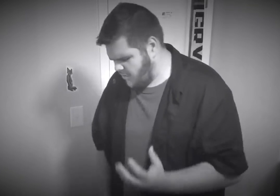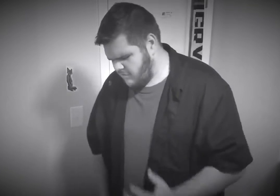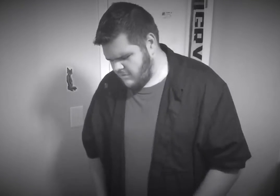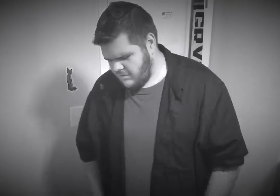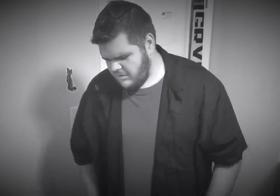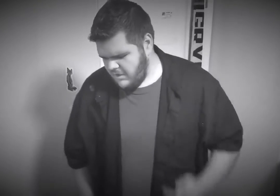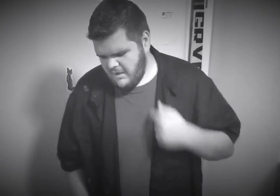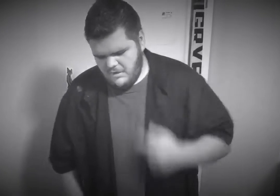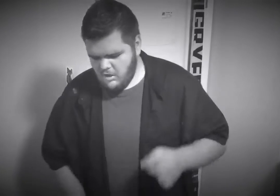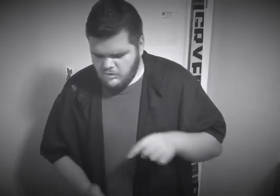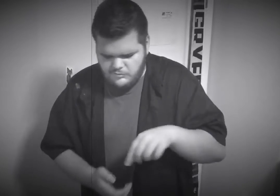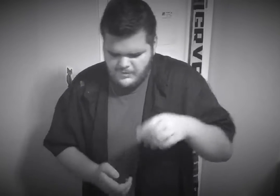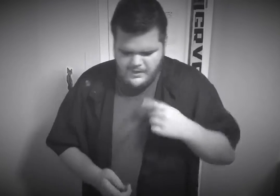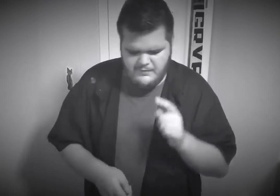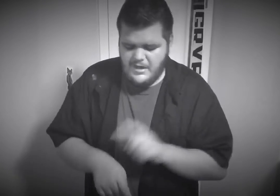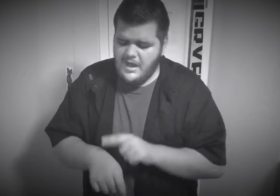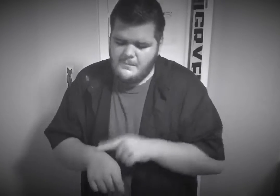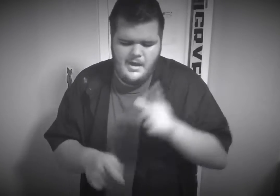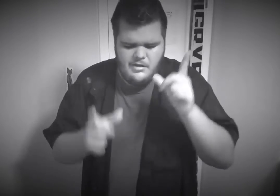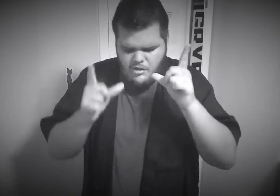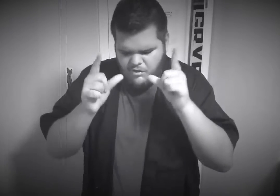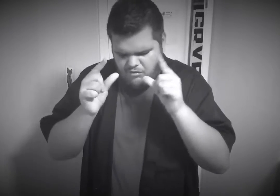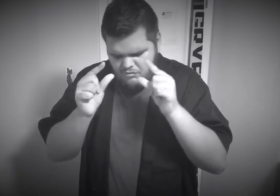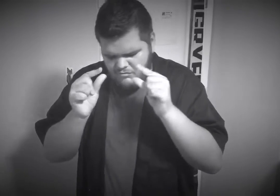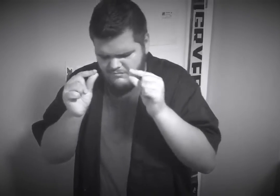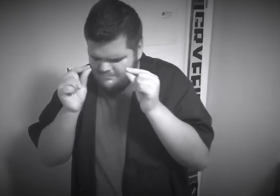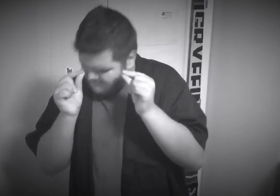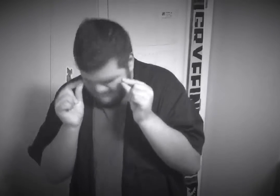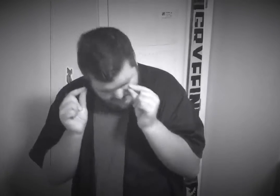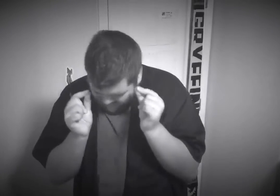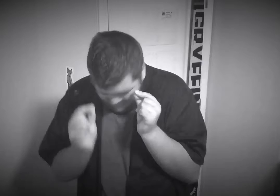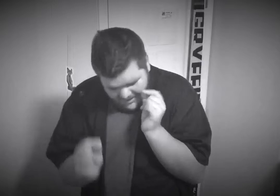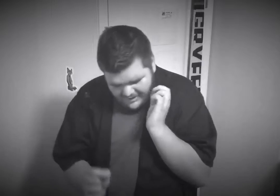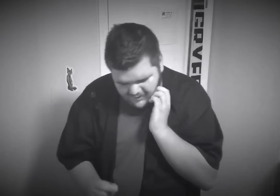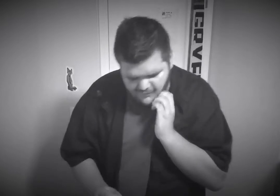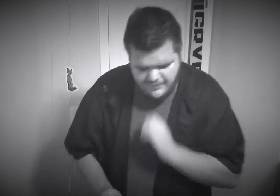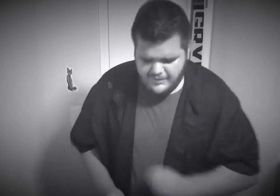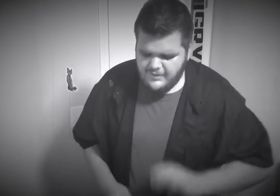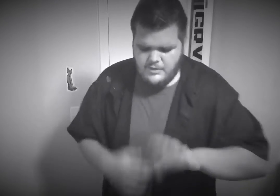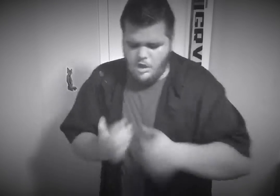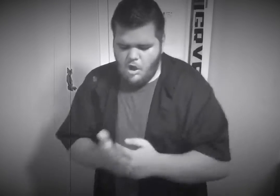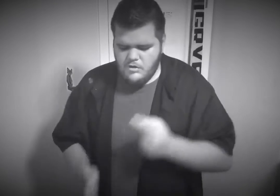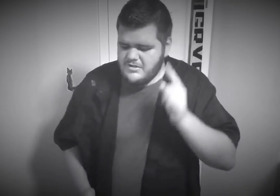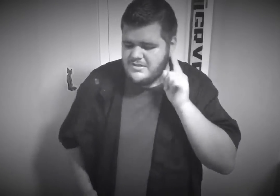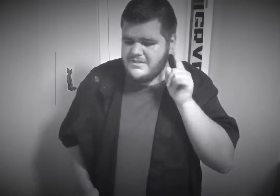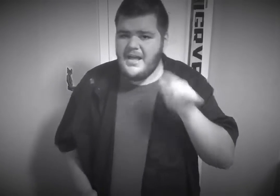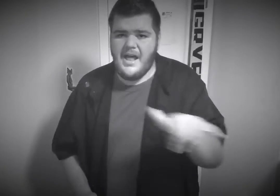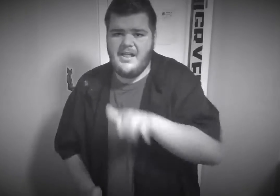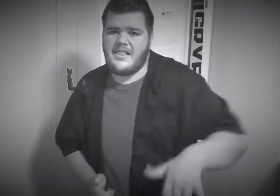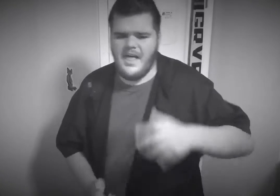And that haunts me every time I close my eyes It all just sounds like